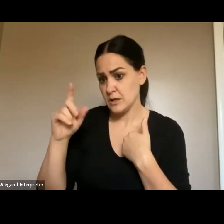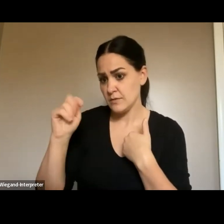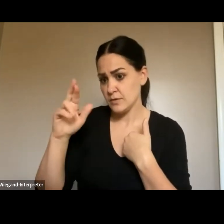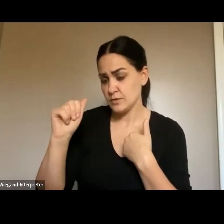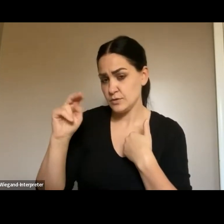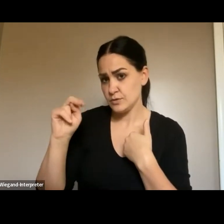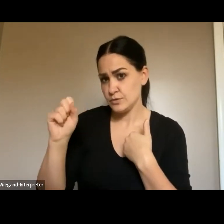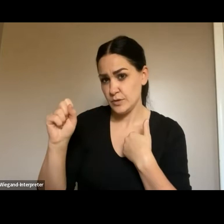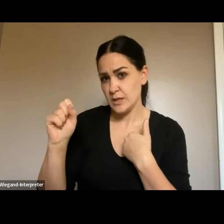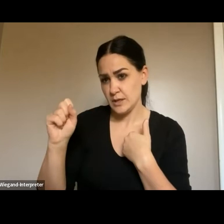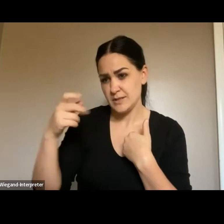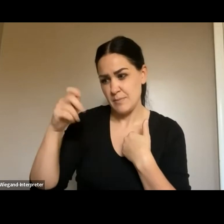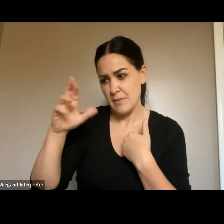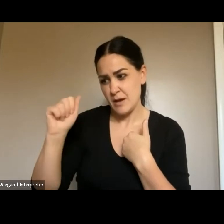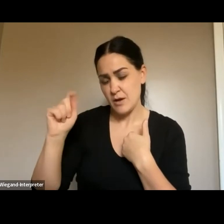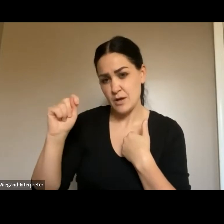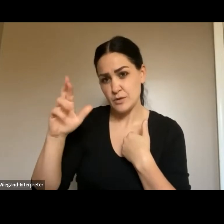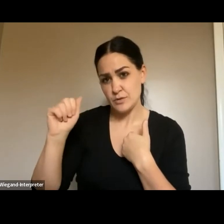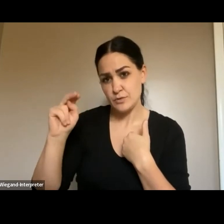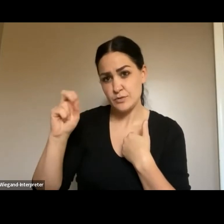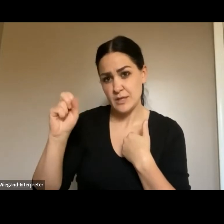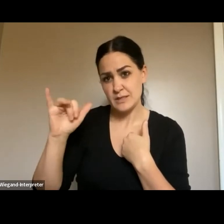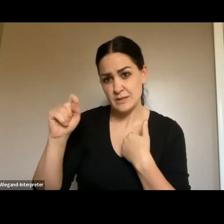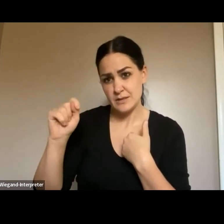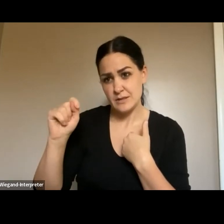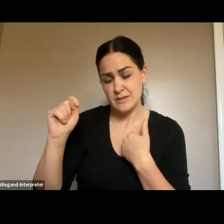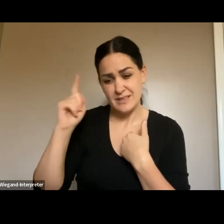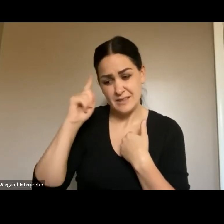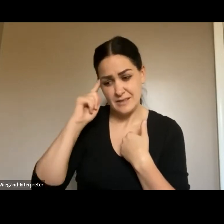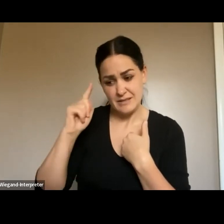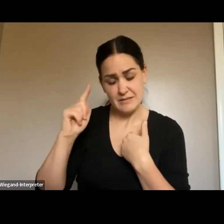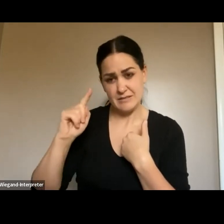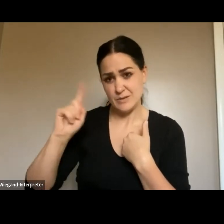With the paratransit, I think they got 70% of the service.